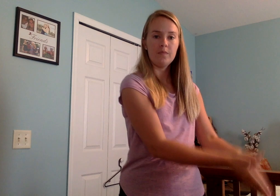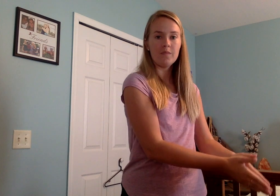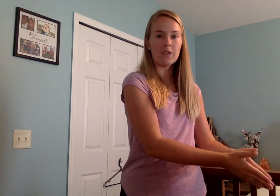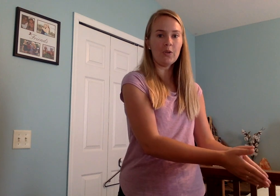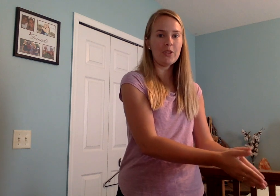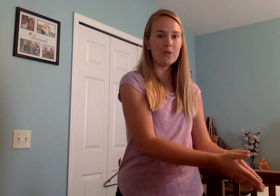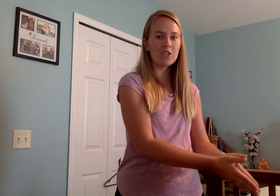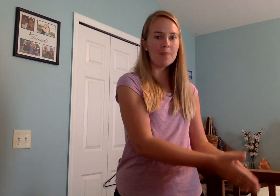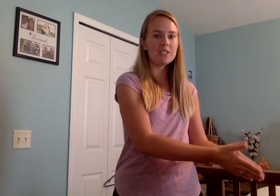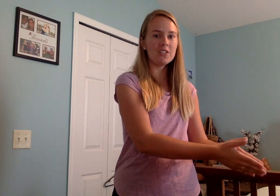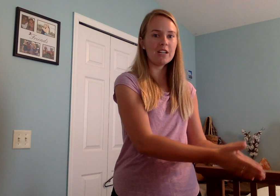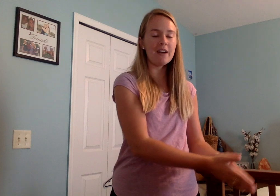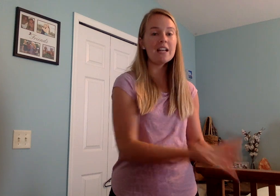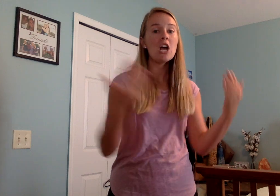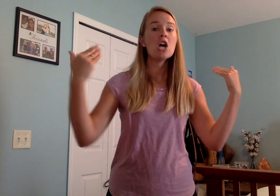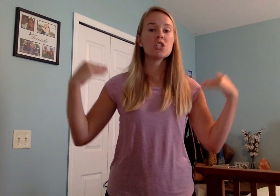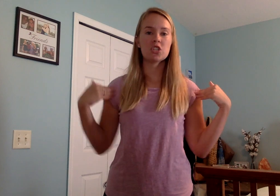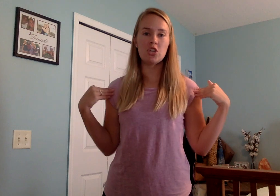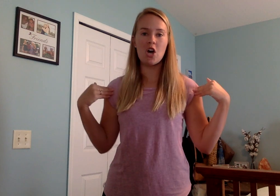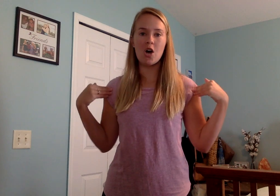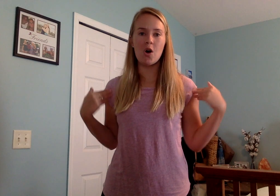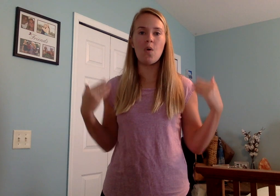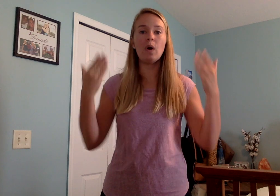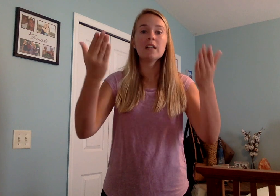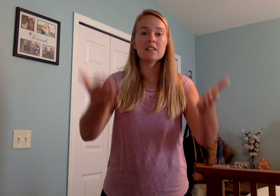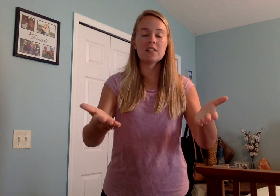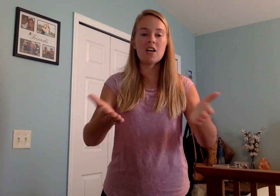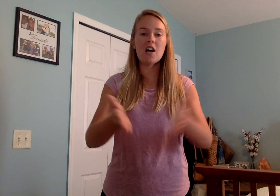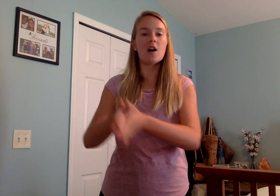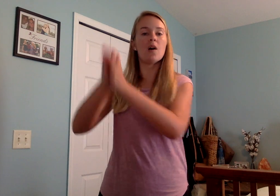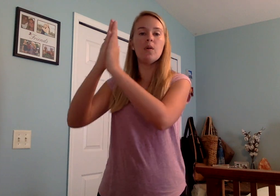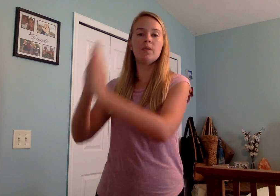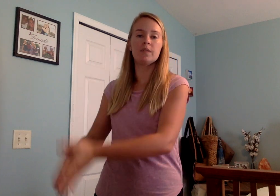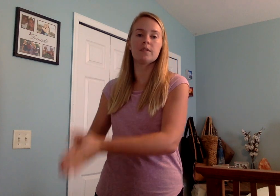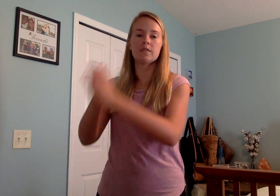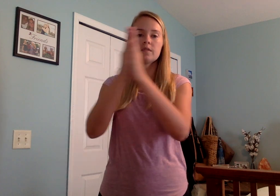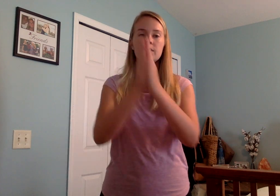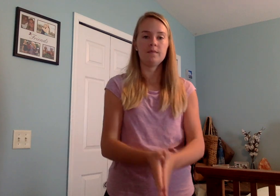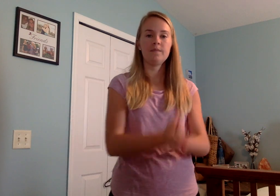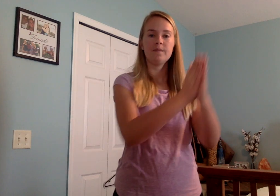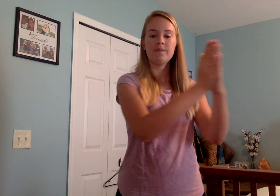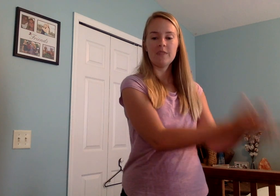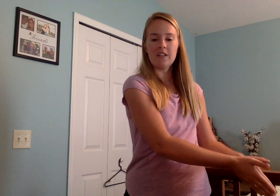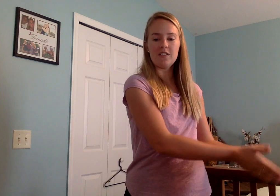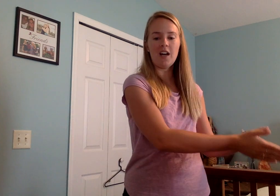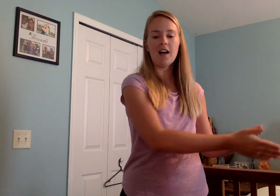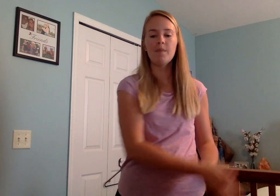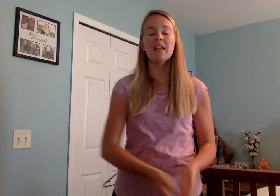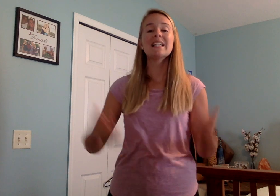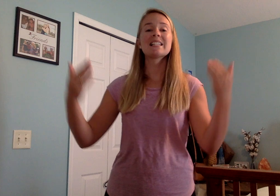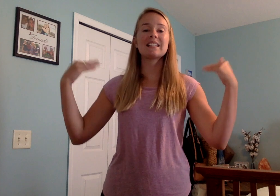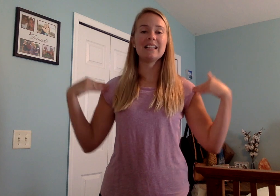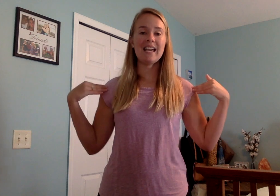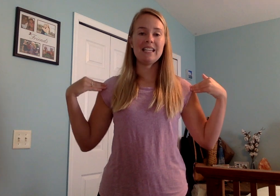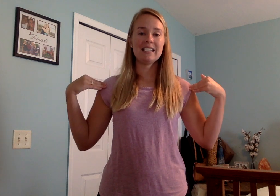Only three chops. Did you get it right? Snow, snow. Snow. Good job. Slate,